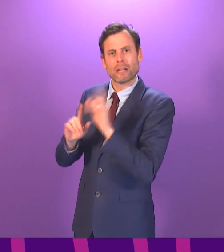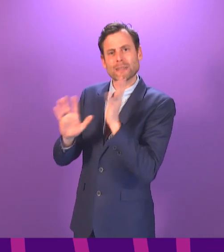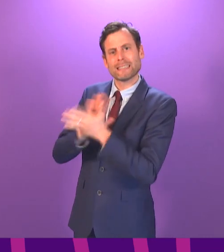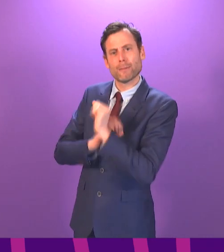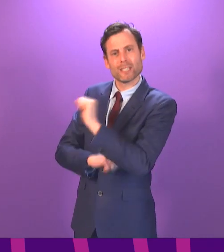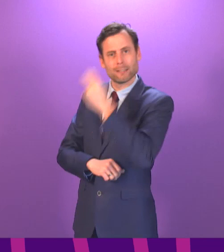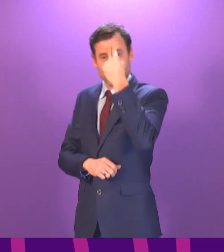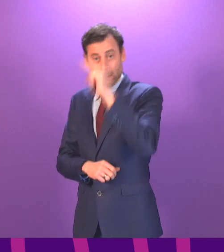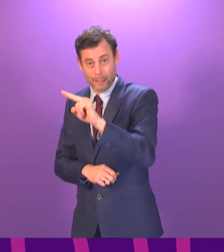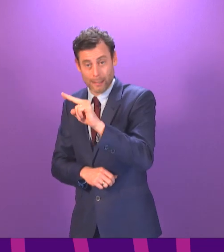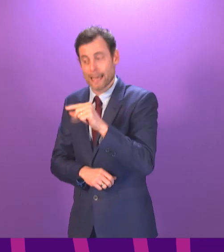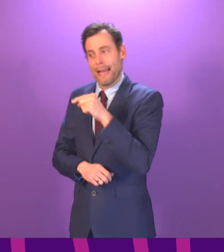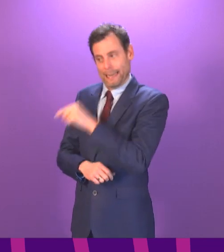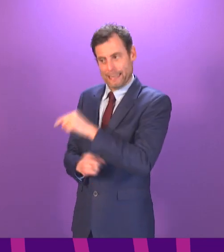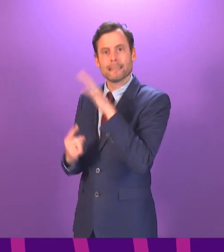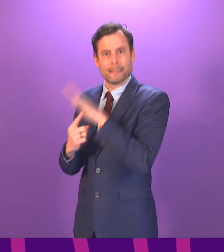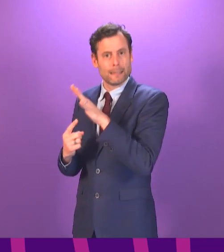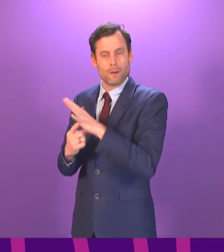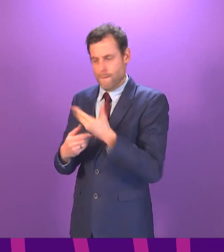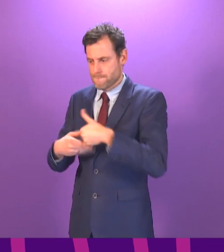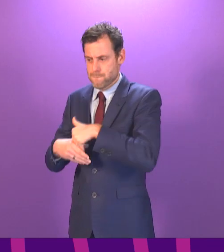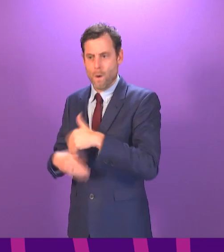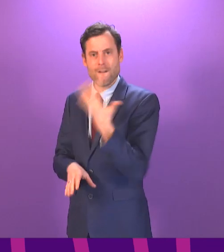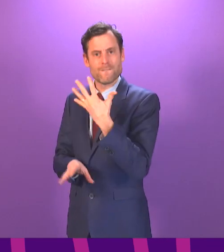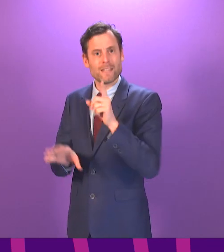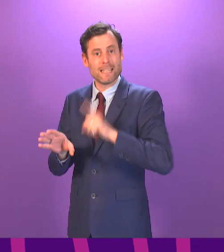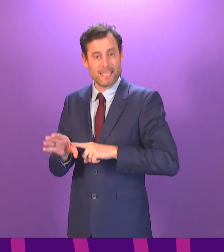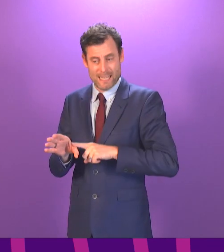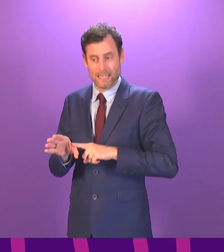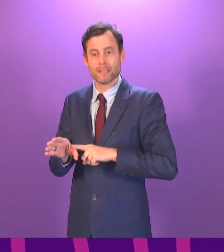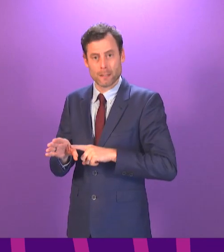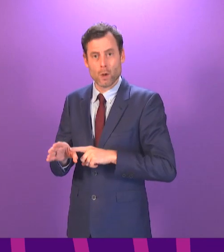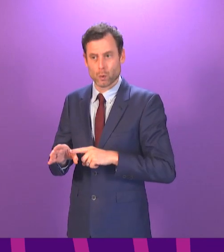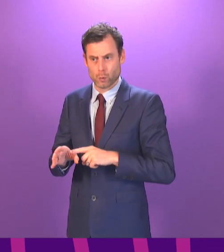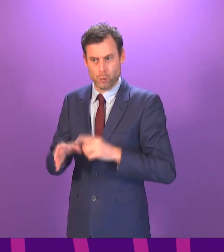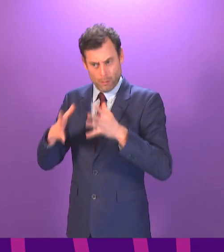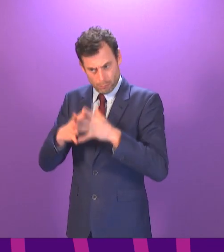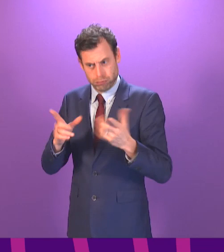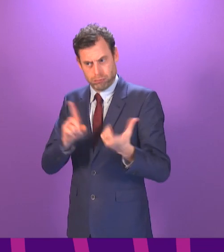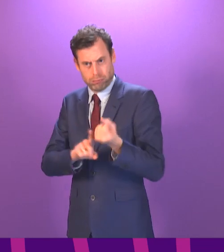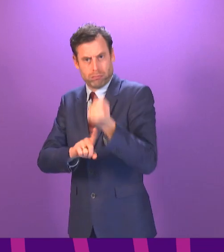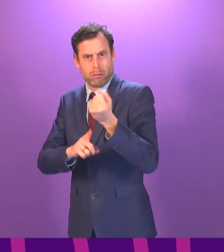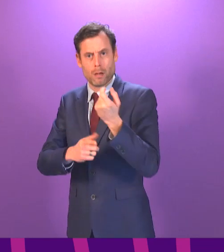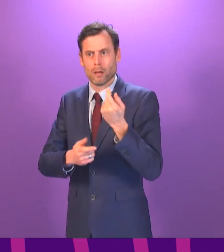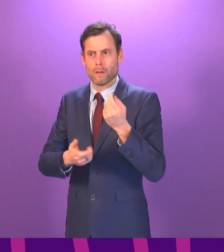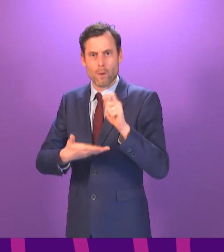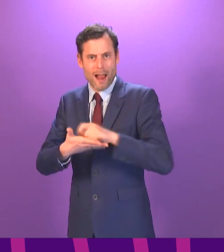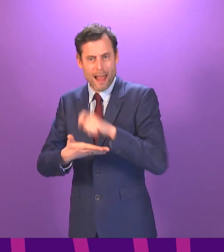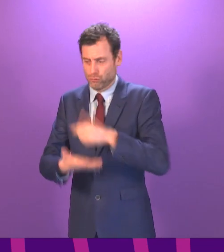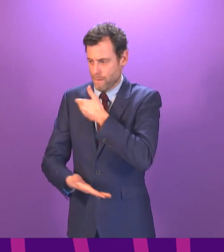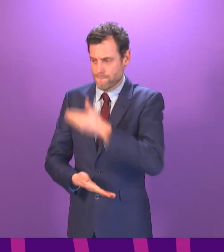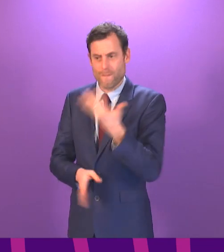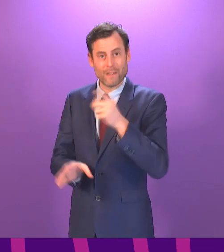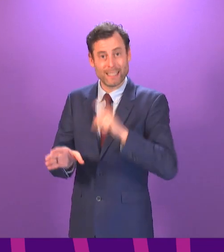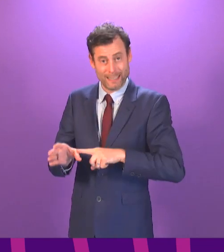Perhaps they know how integral he has been over the past 15 years to the electoral success of the SNP and, conversely, to the electoral defeats of their